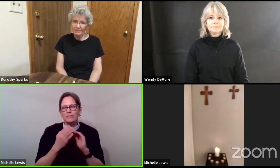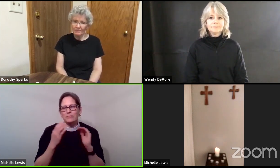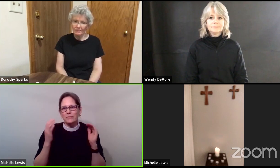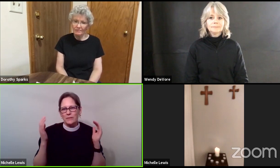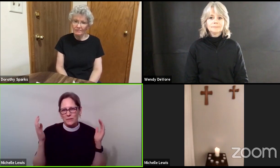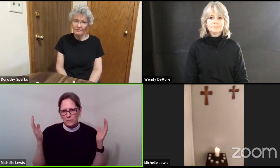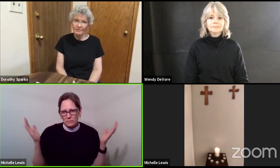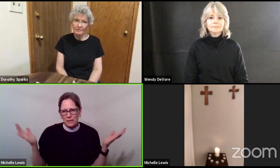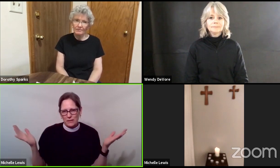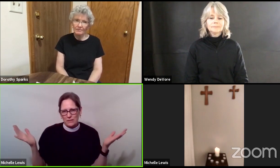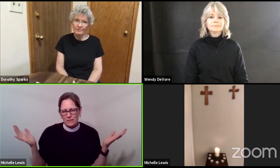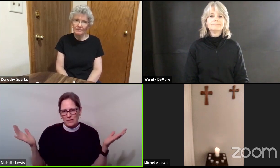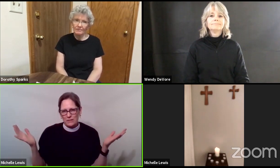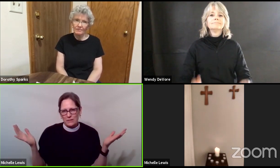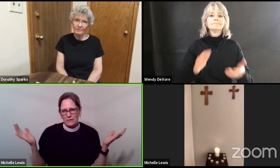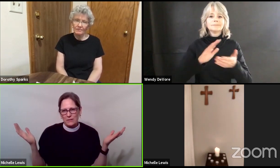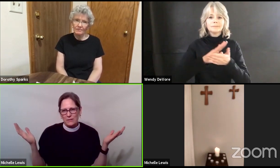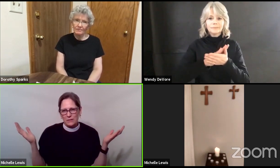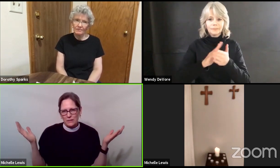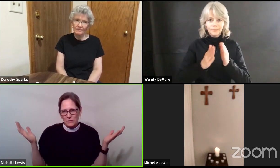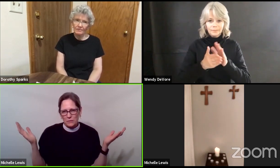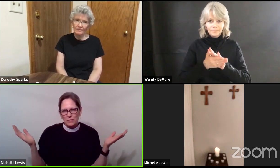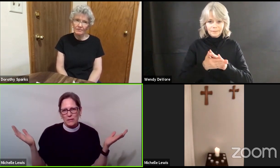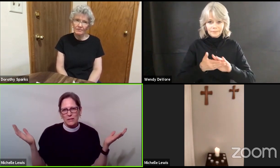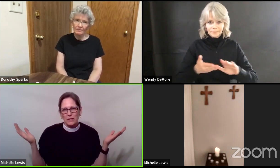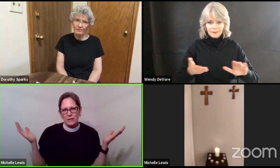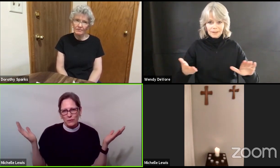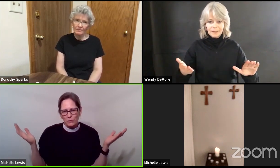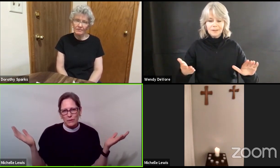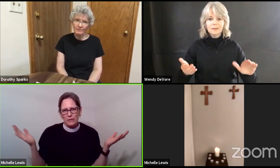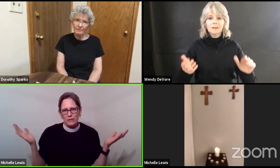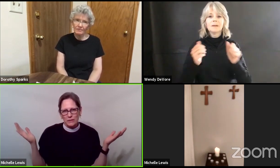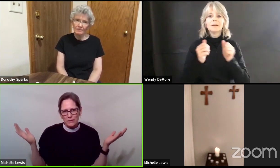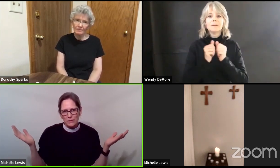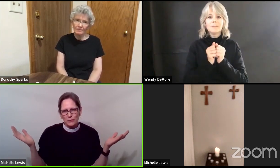peace be with you